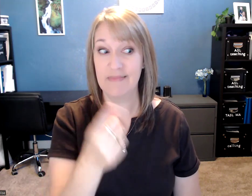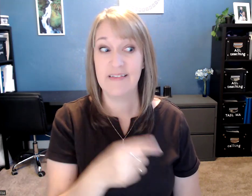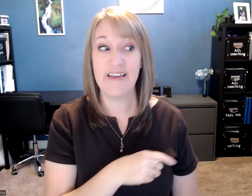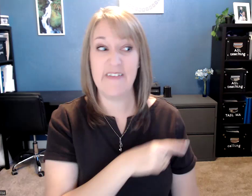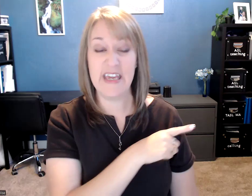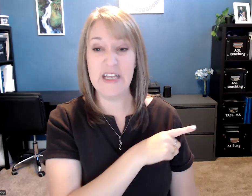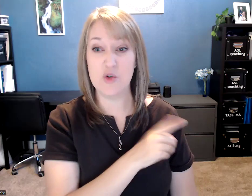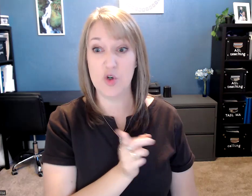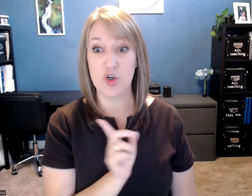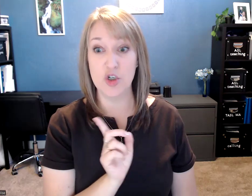if he told her